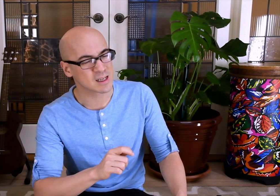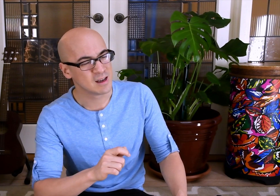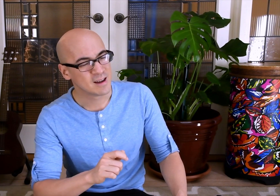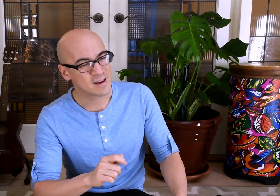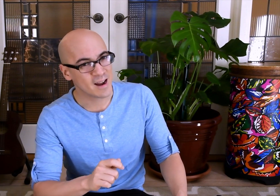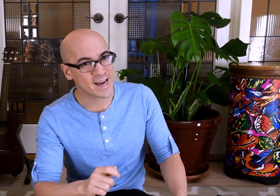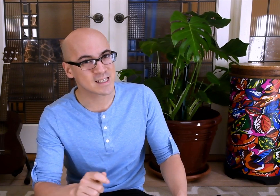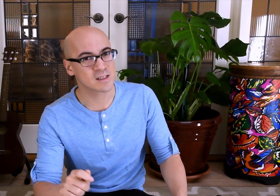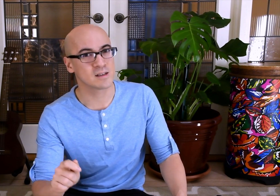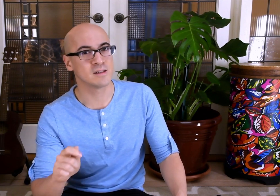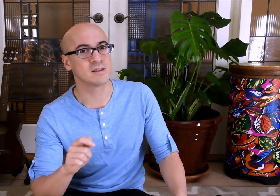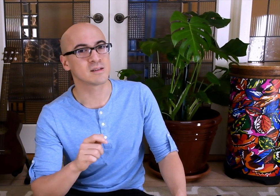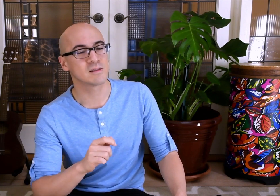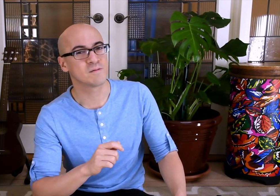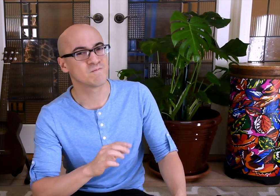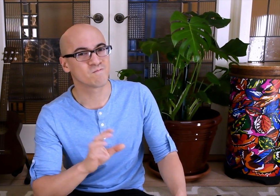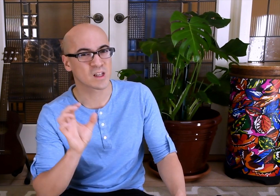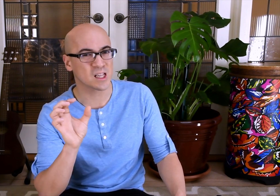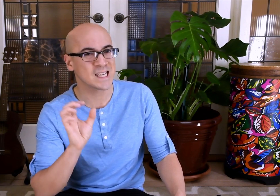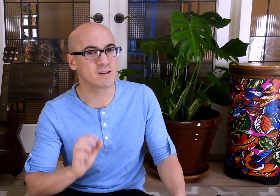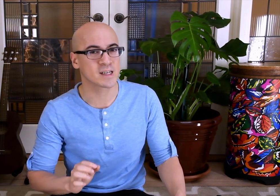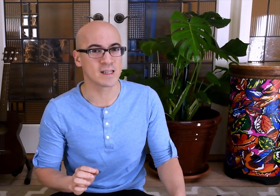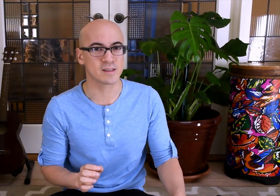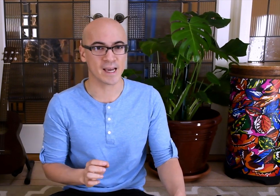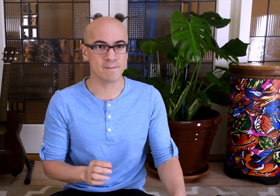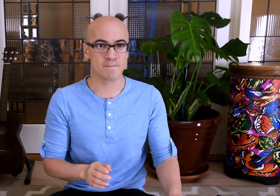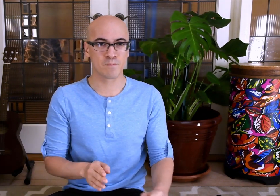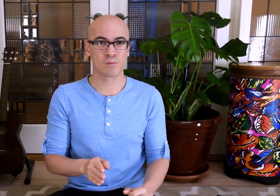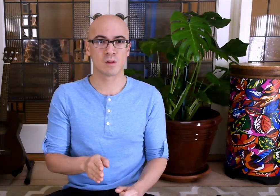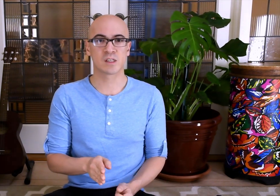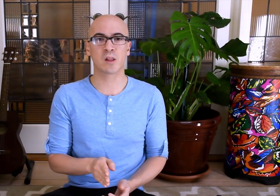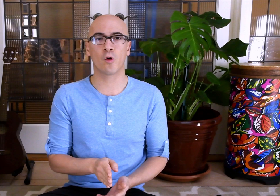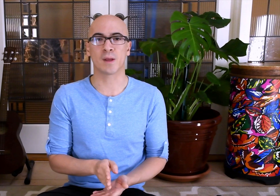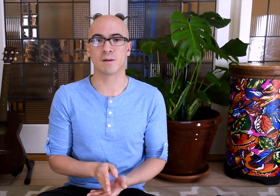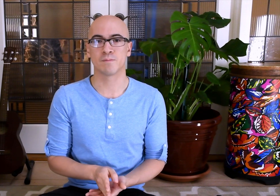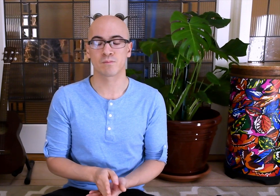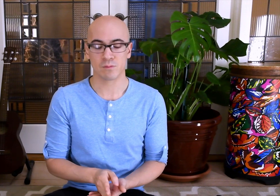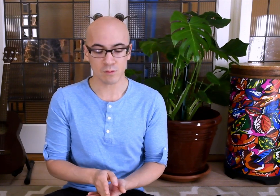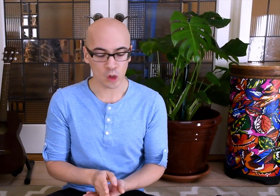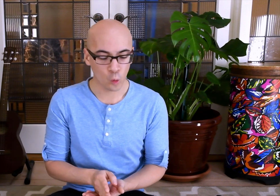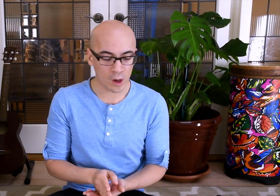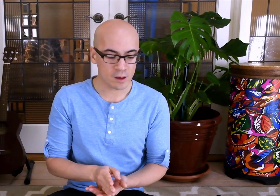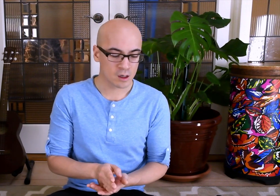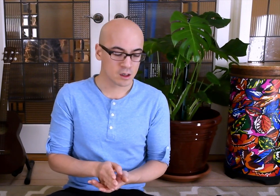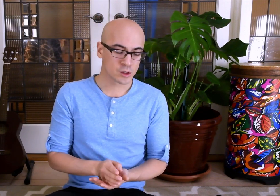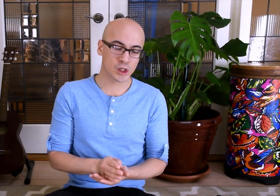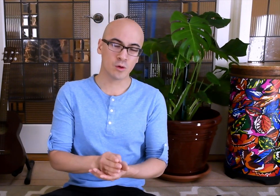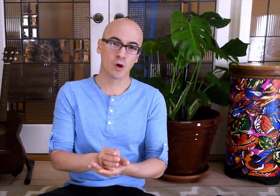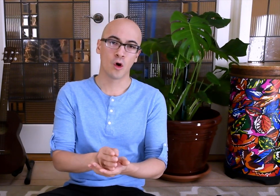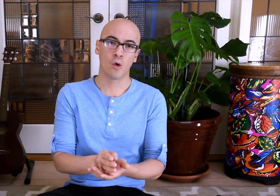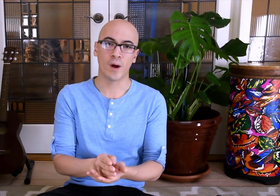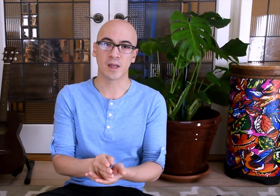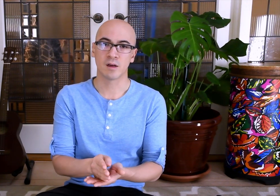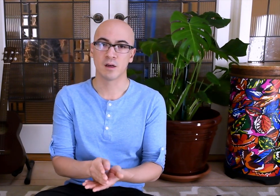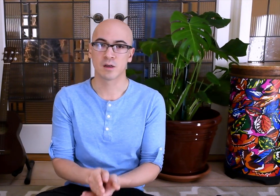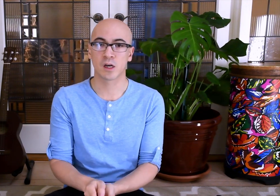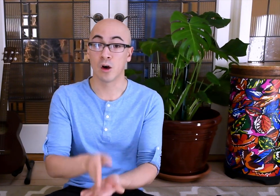nicer and cleaner cuts, okay? Slower beat. One, two, ready, go.